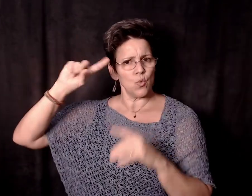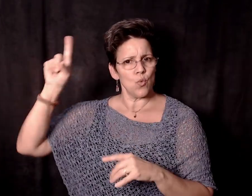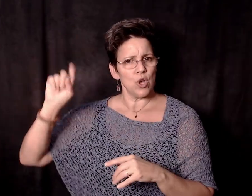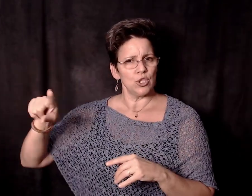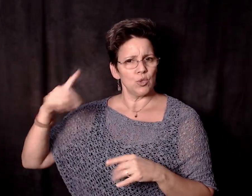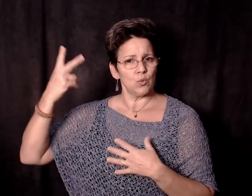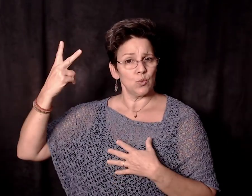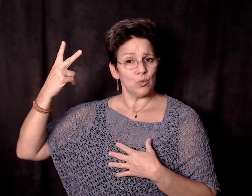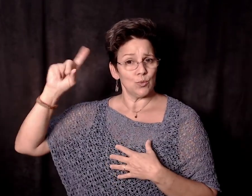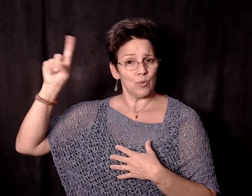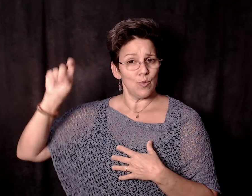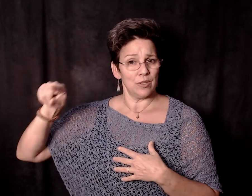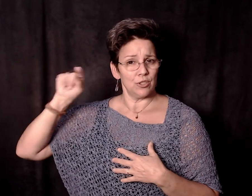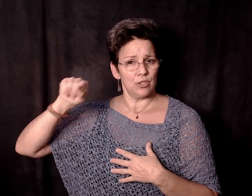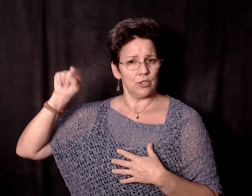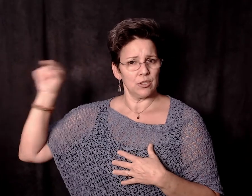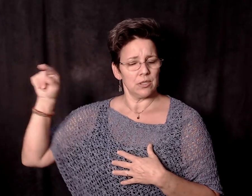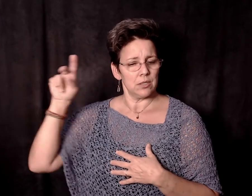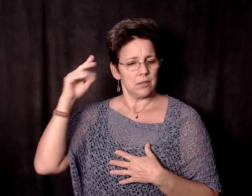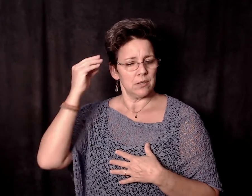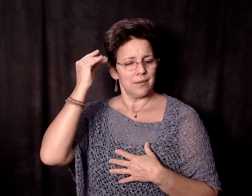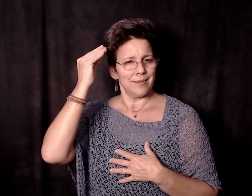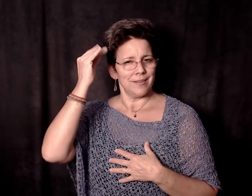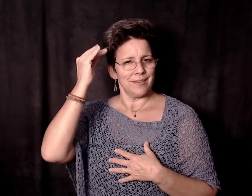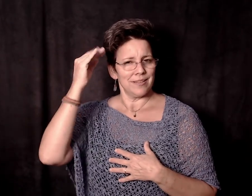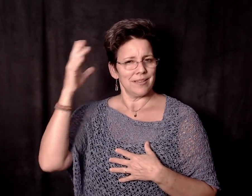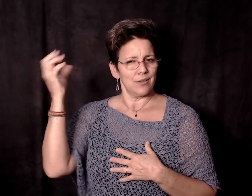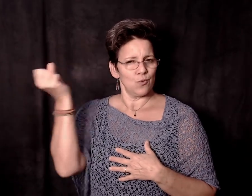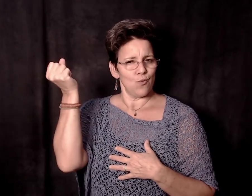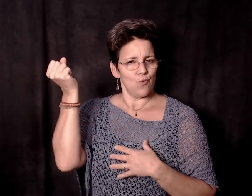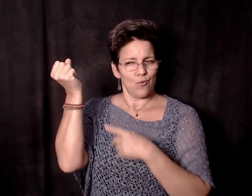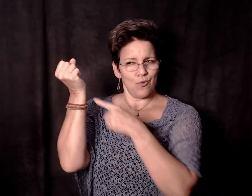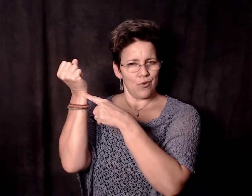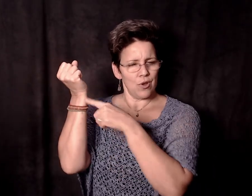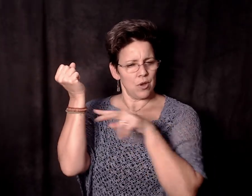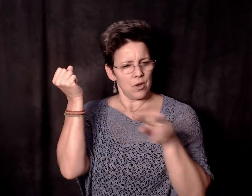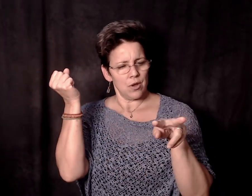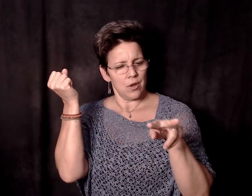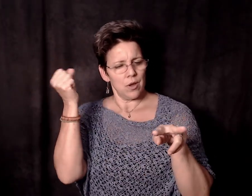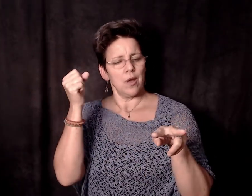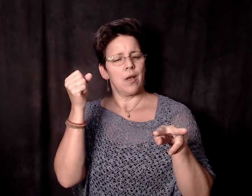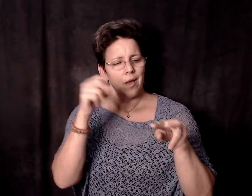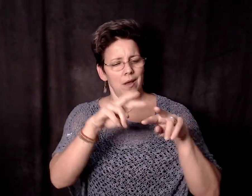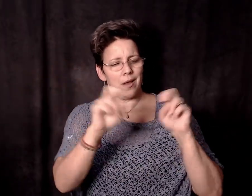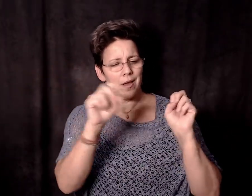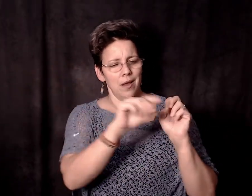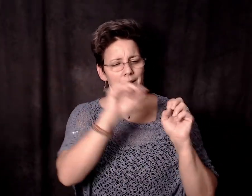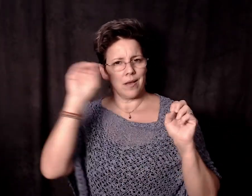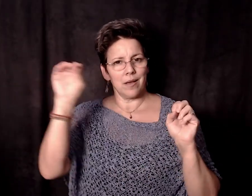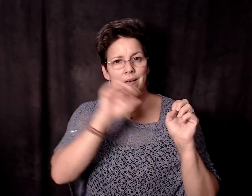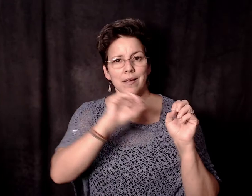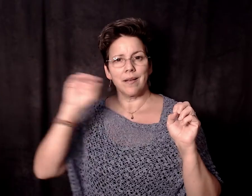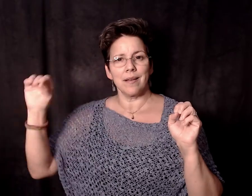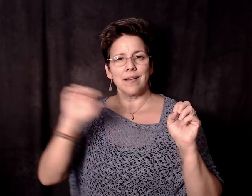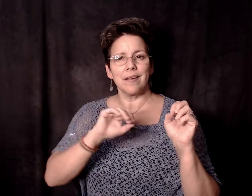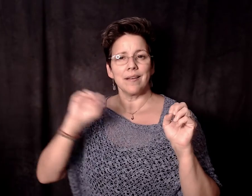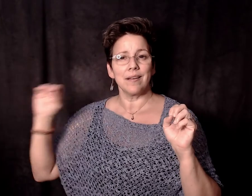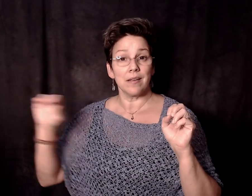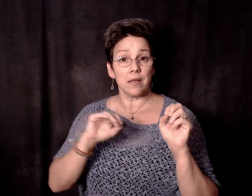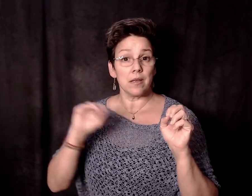and disrespectful, and when they asked you to do good things and told me to do good things, first, when you were under arrest, you didn't do